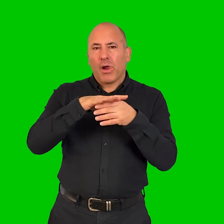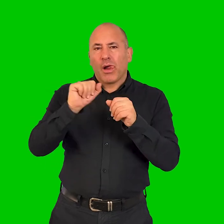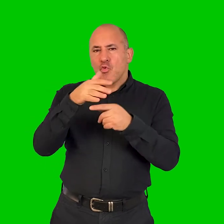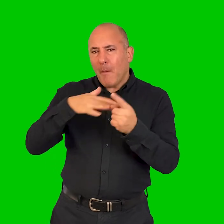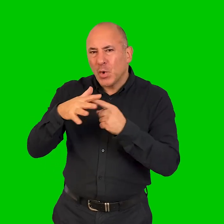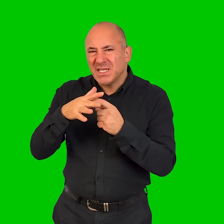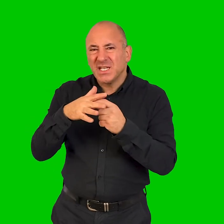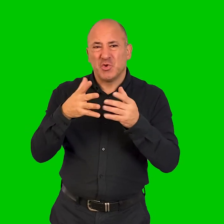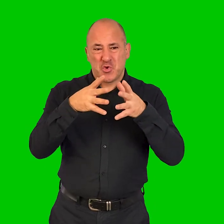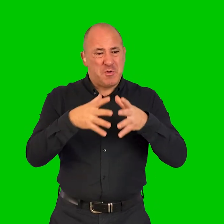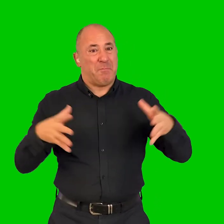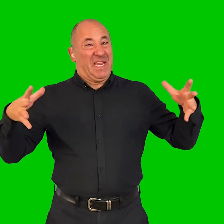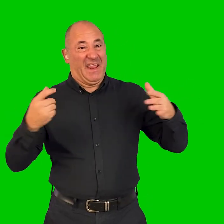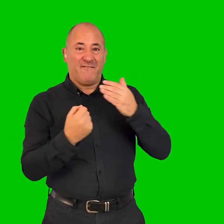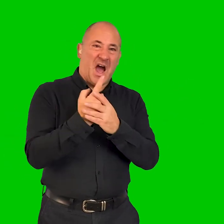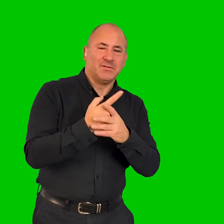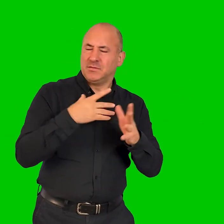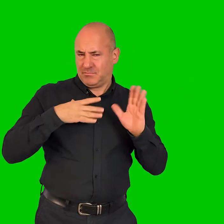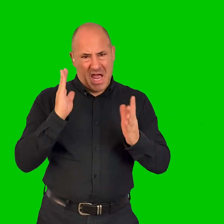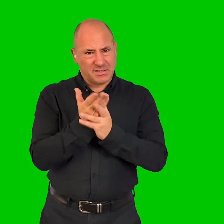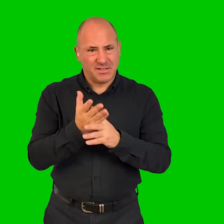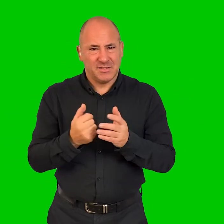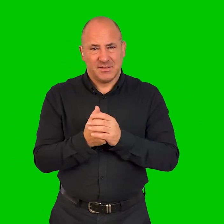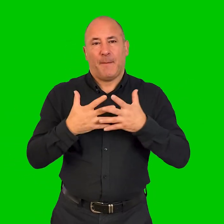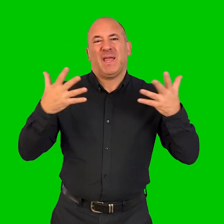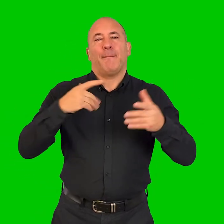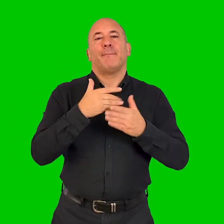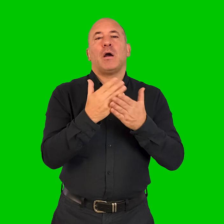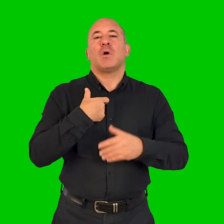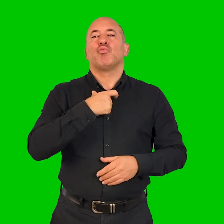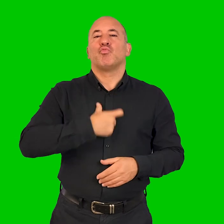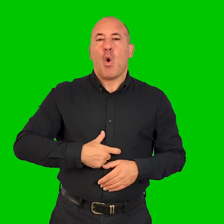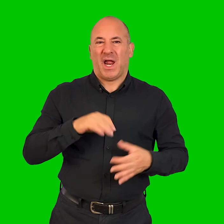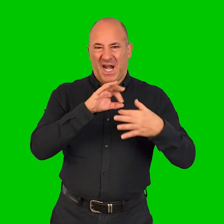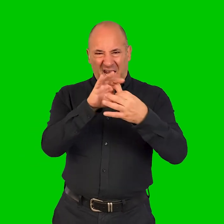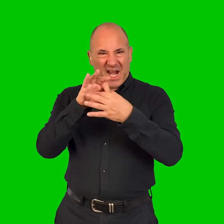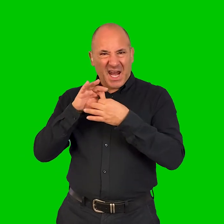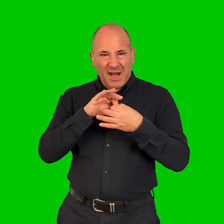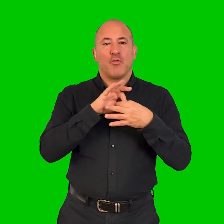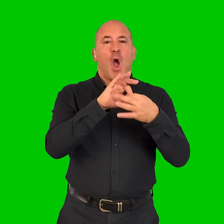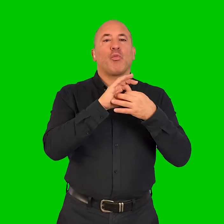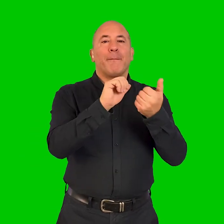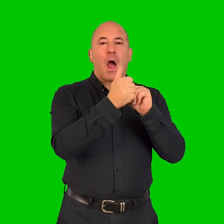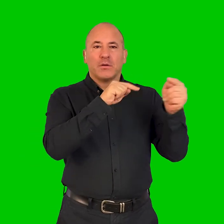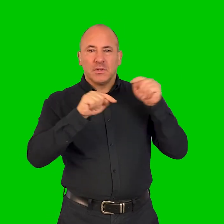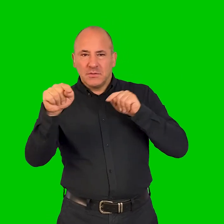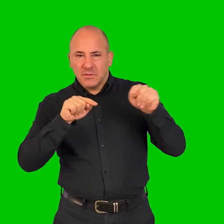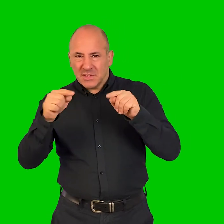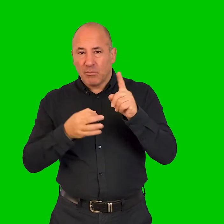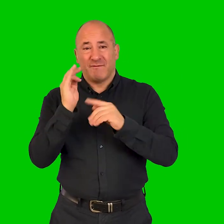events to more headline city centre events. A large part of my role is connecting and working with partner organisations to improve access as